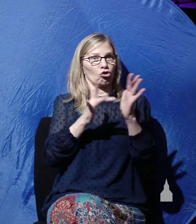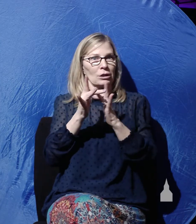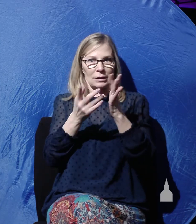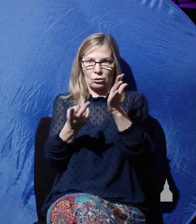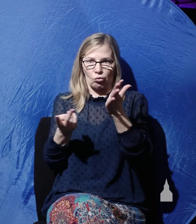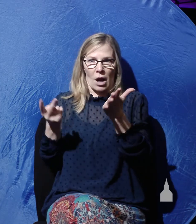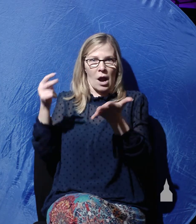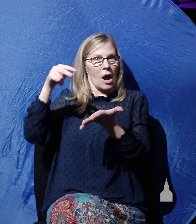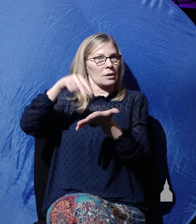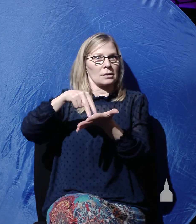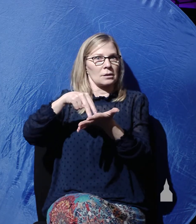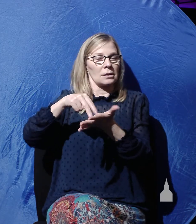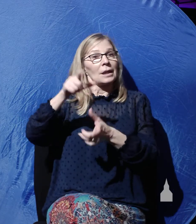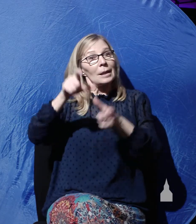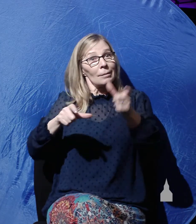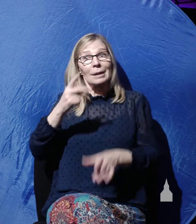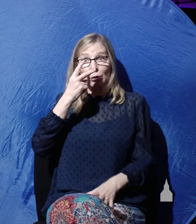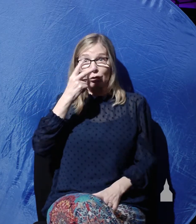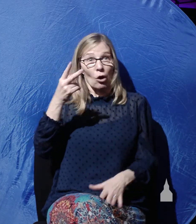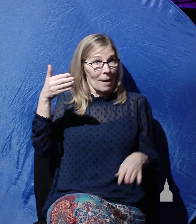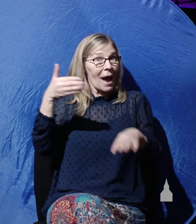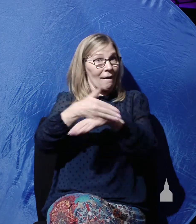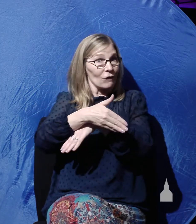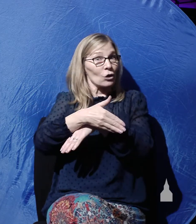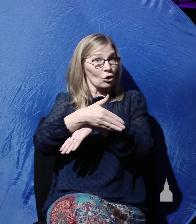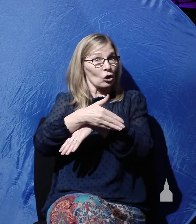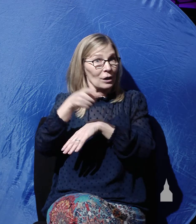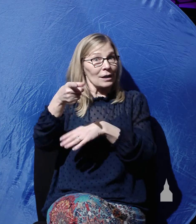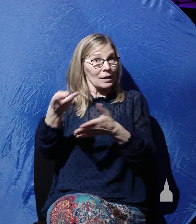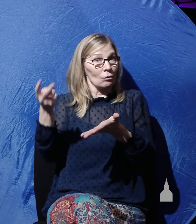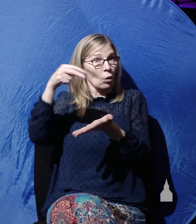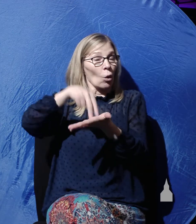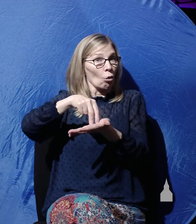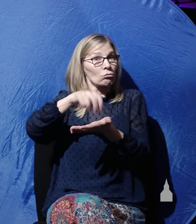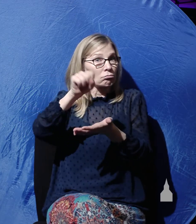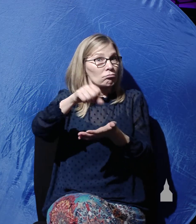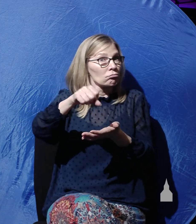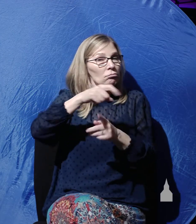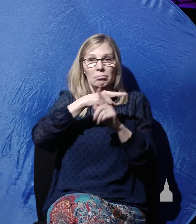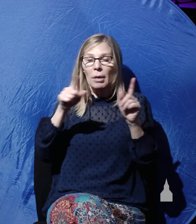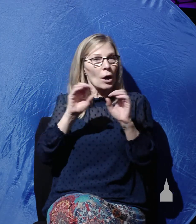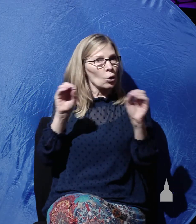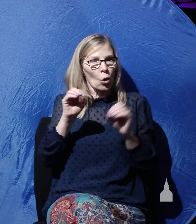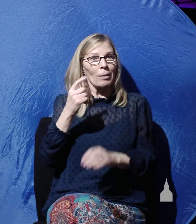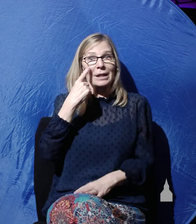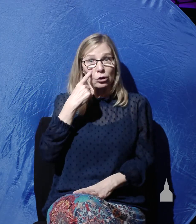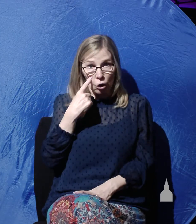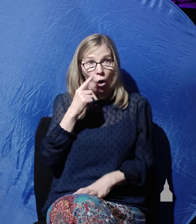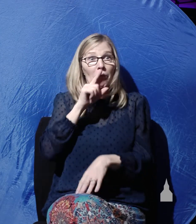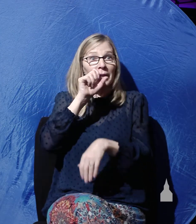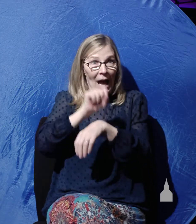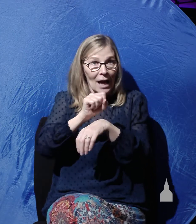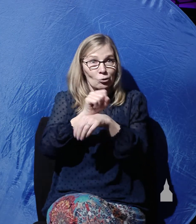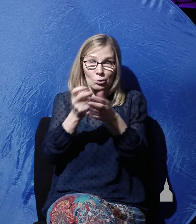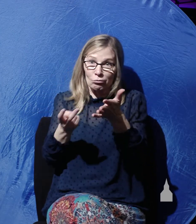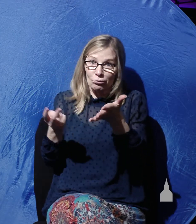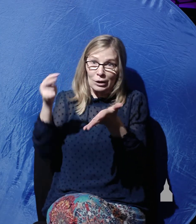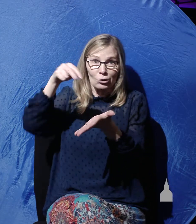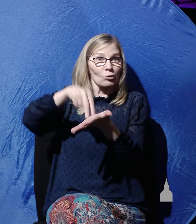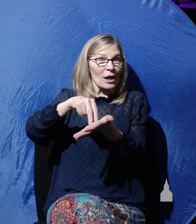dead. People saw him after he rose, but no one witnessed the actual resurrection in real